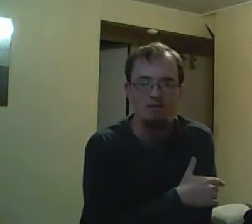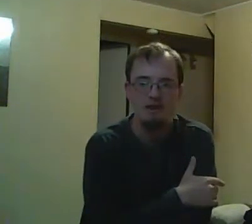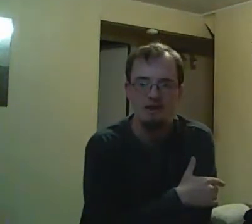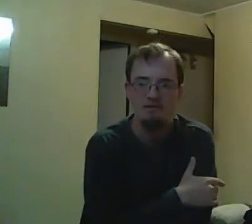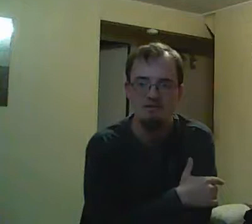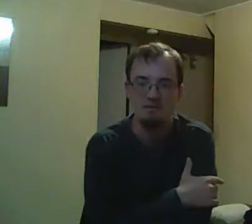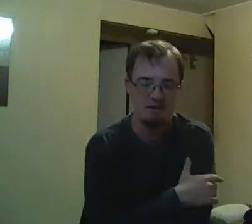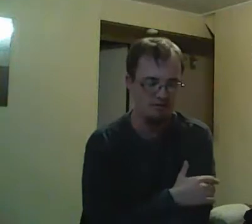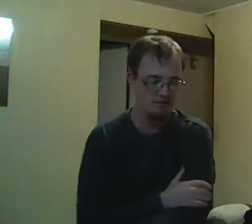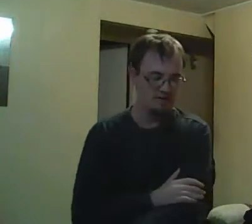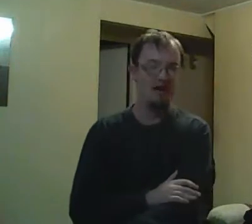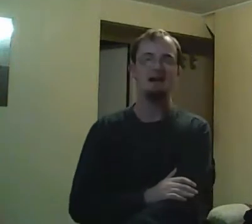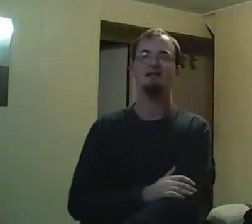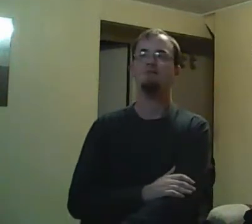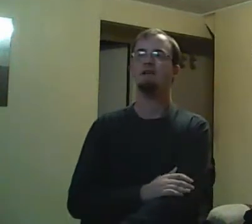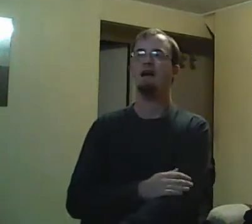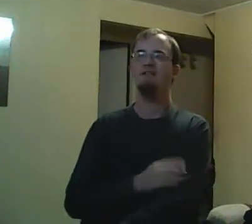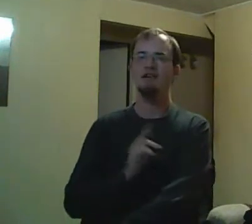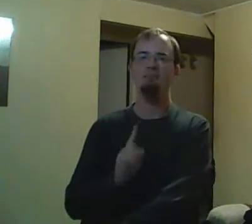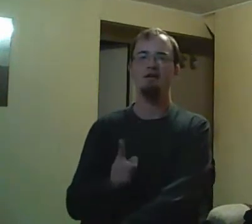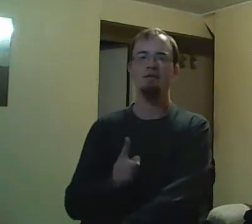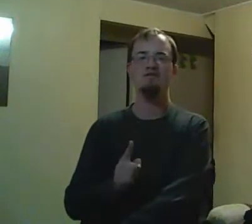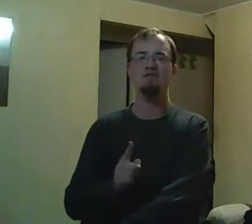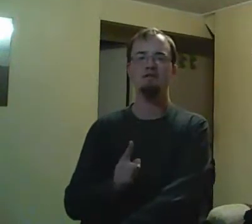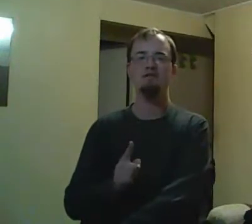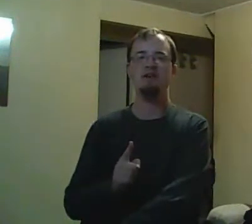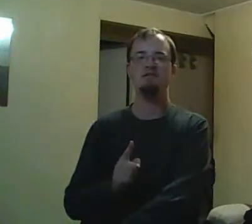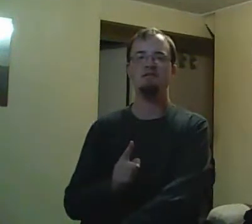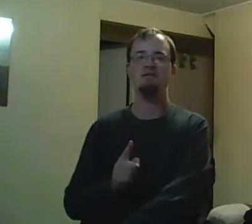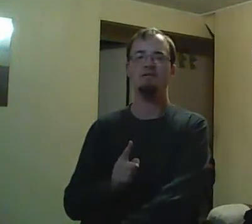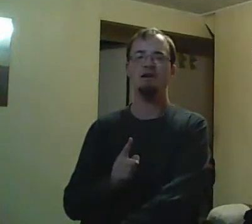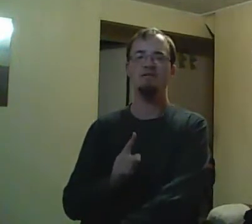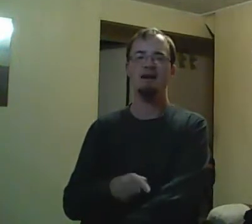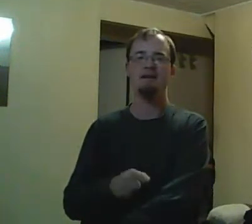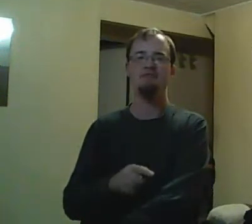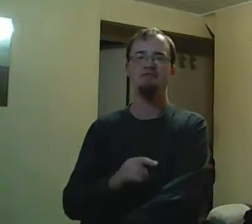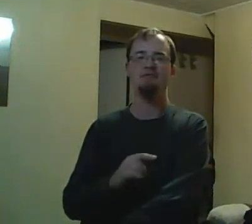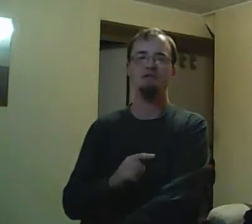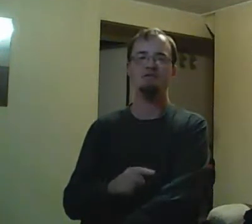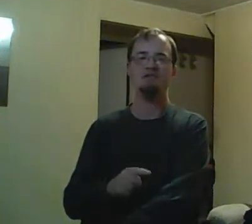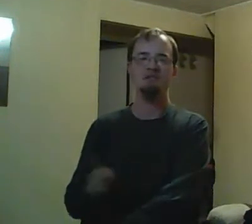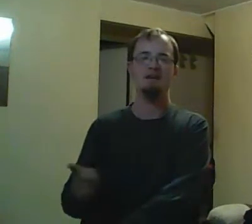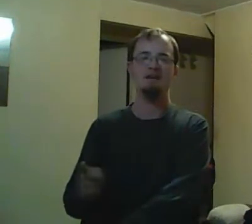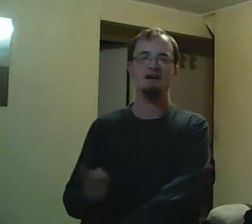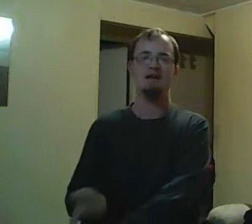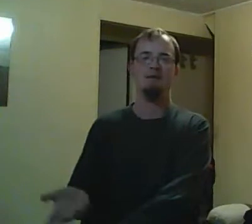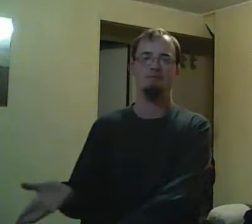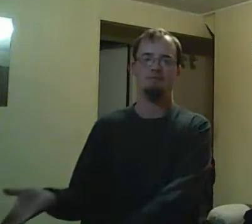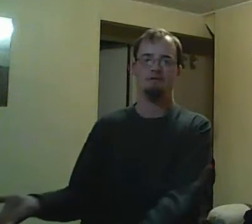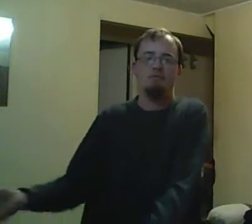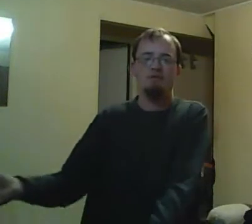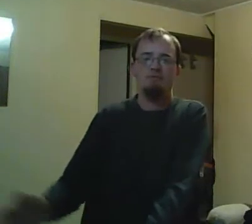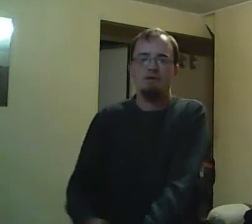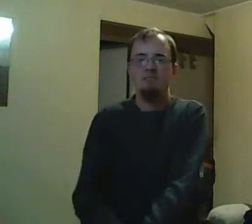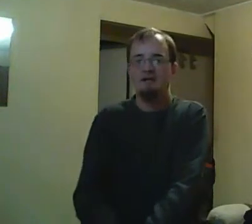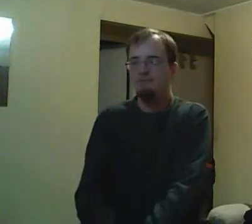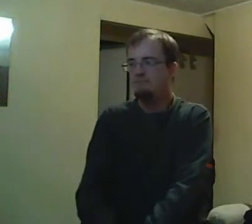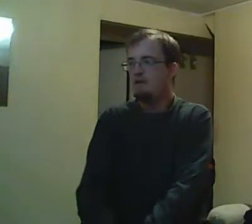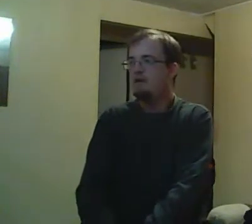what would that, what would you think if that happened to you? Would you laugh? Danny says, I would. And speaking of loose ends, Rick comes to the school,